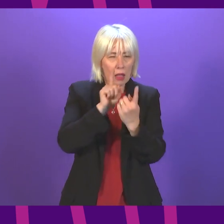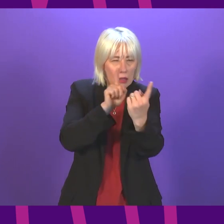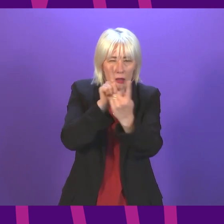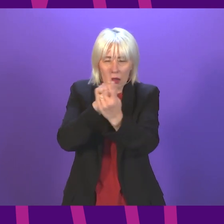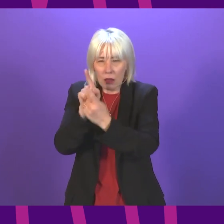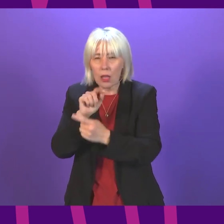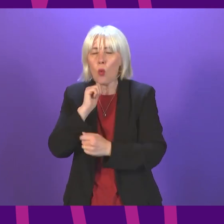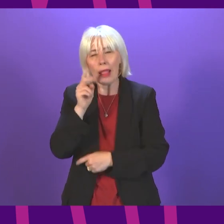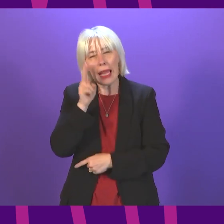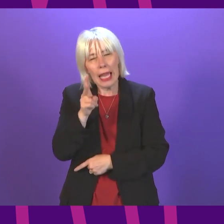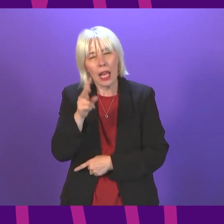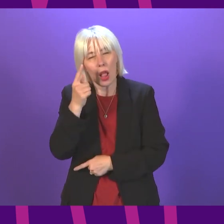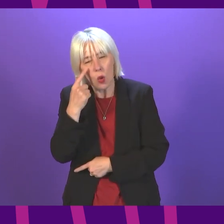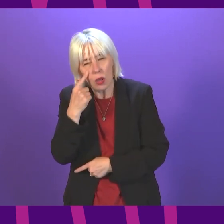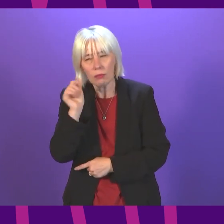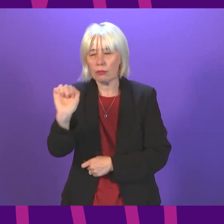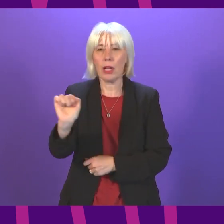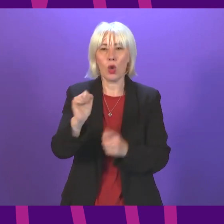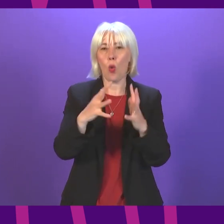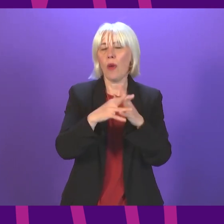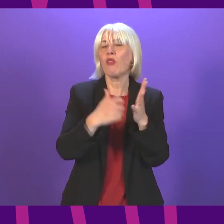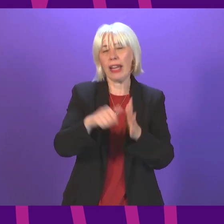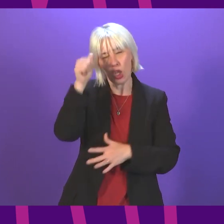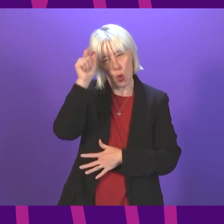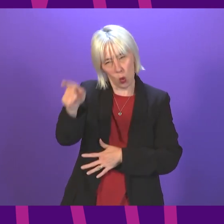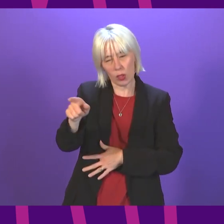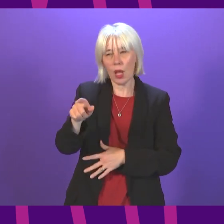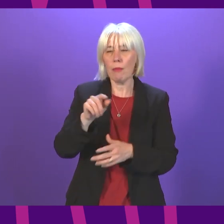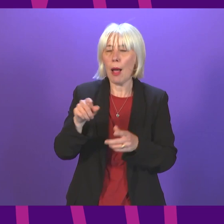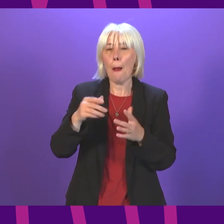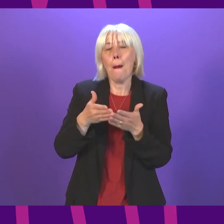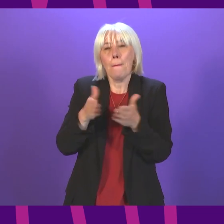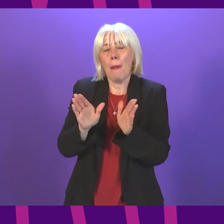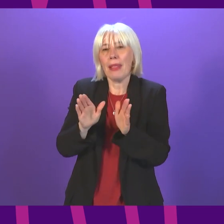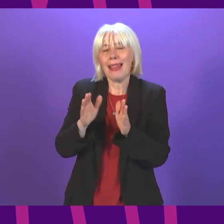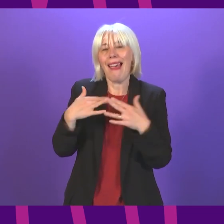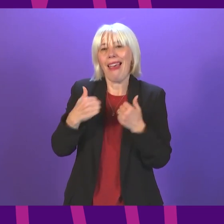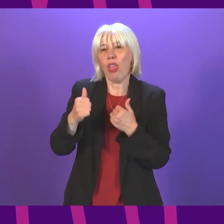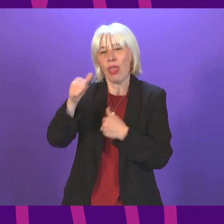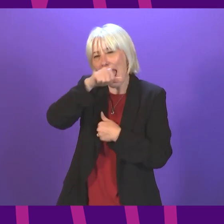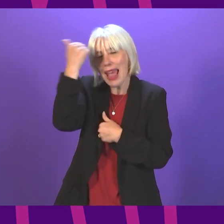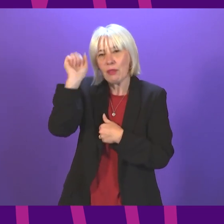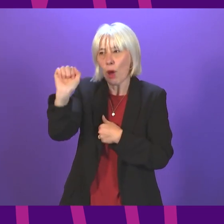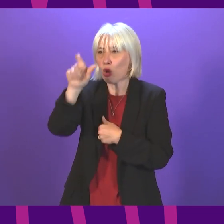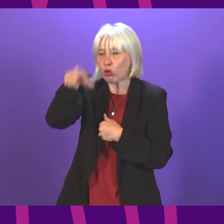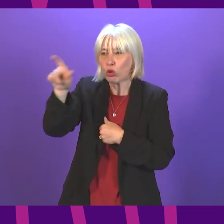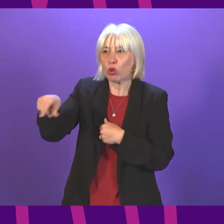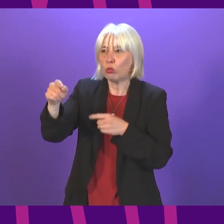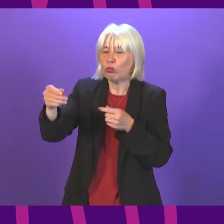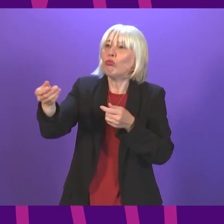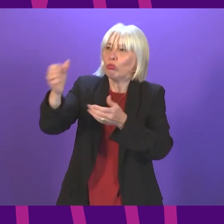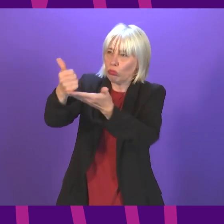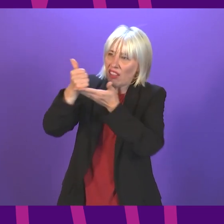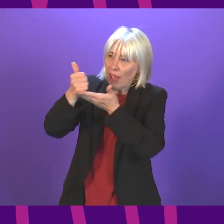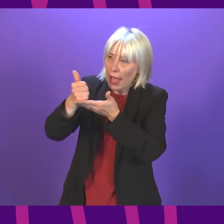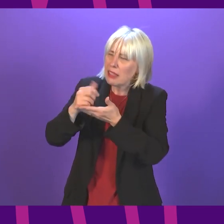to Willie Rennie, and I know he understands this, is that we, of course, take advice from public health experts and clinicians. Yes, we challenge them robustly,